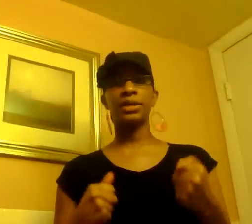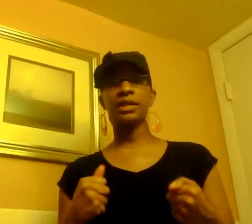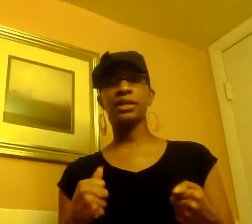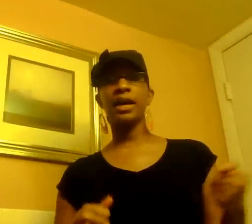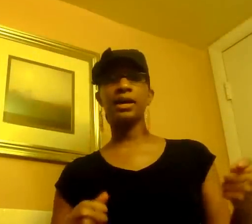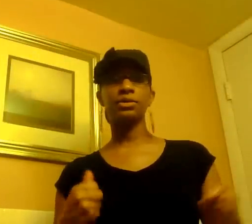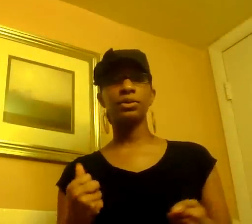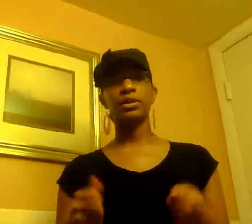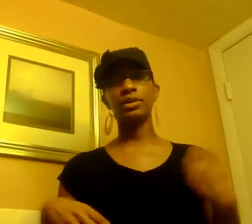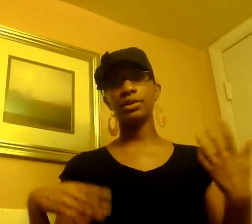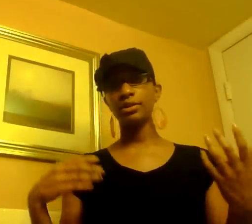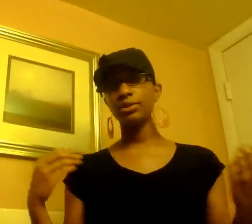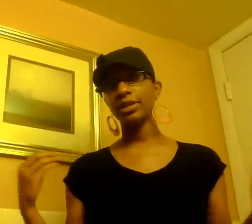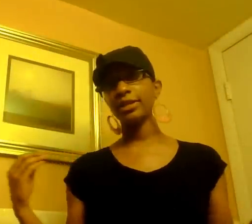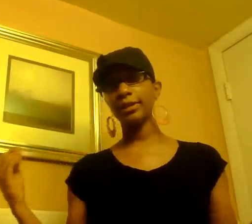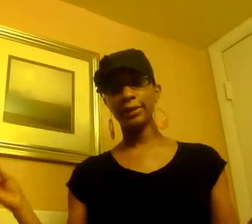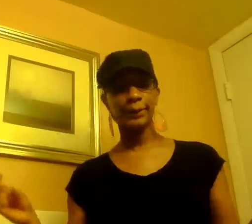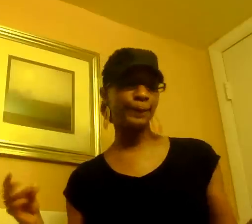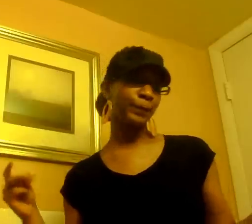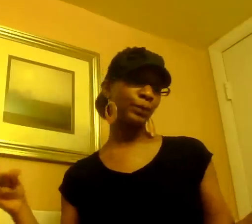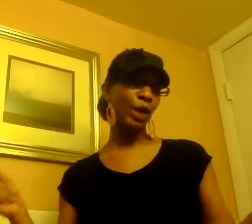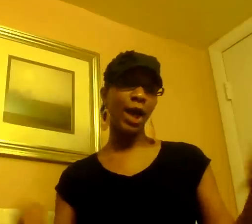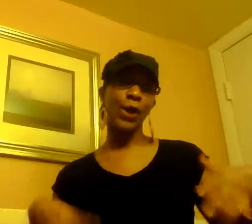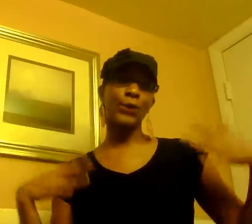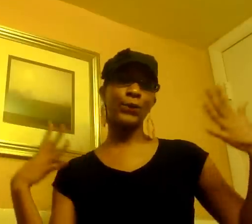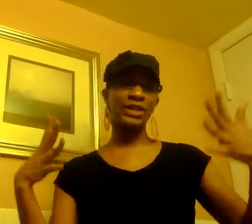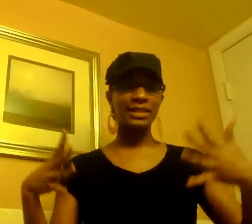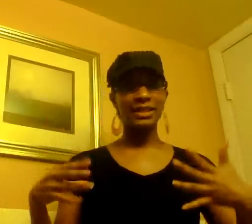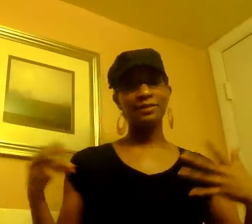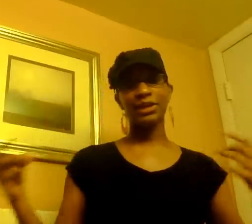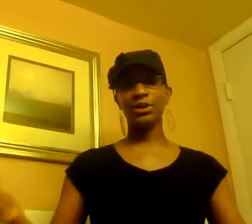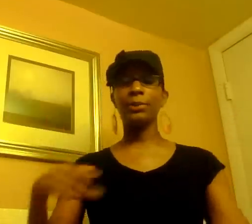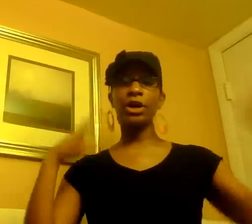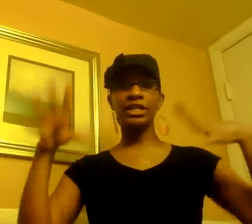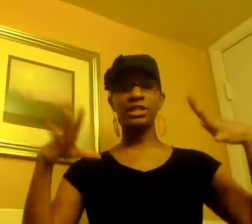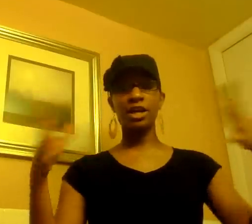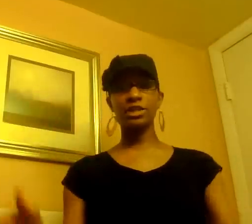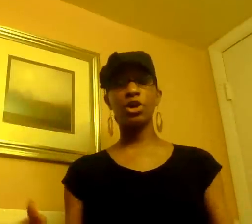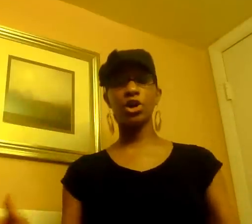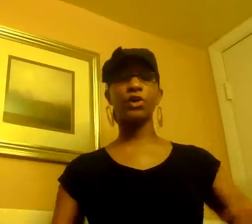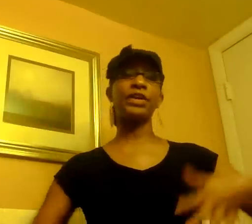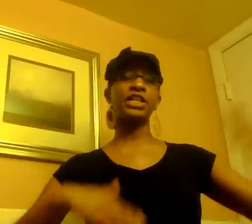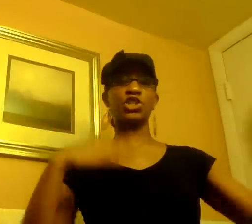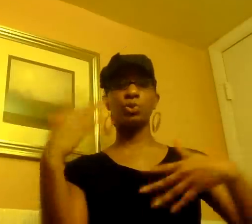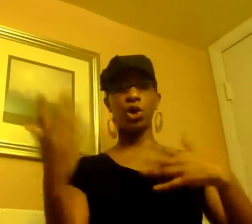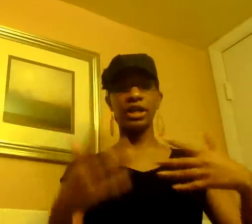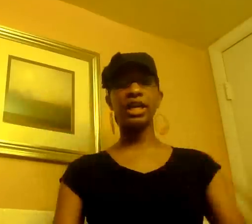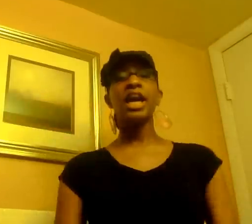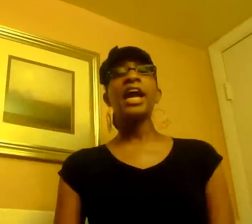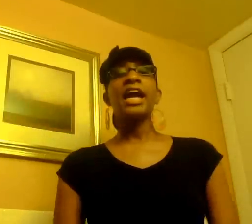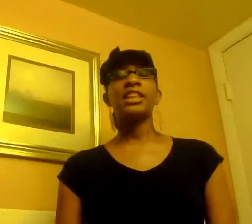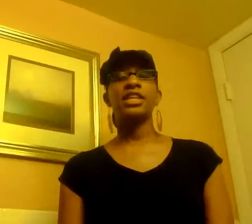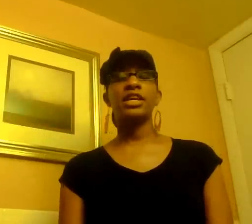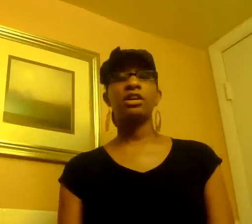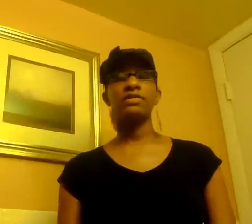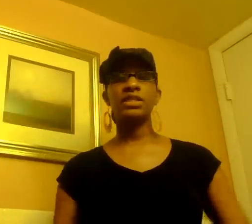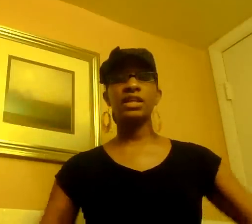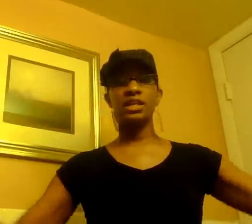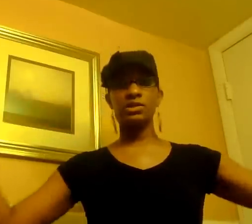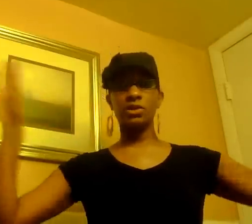beginning i don't want to go there but we should never go okay he's starting the song off and he's just walking and then all of a sudden he gets